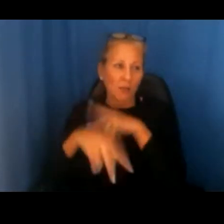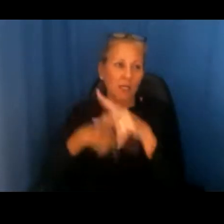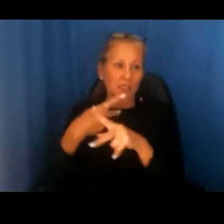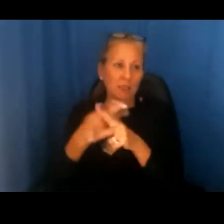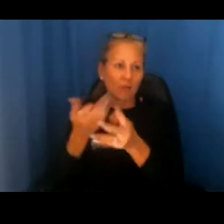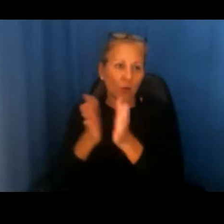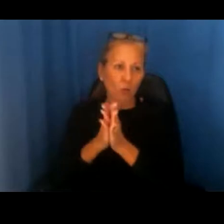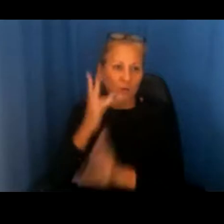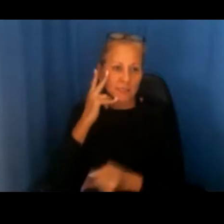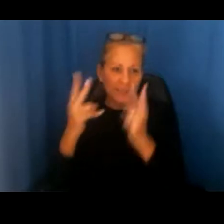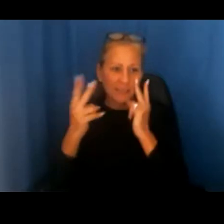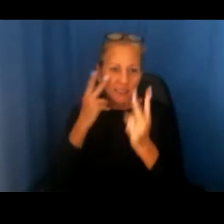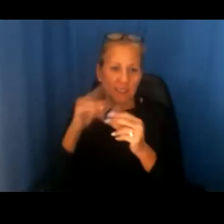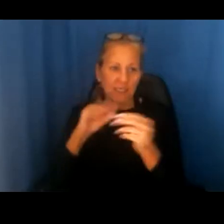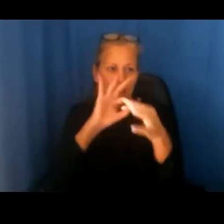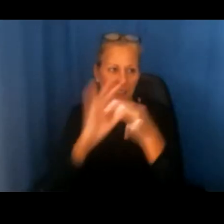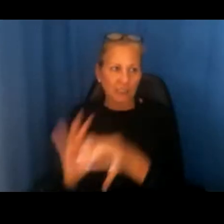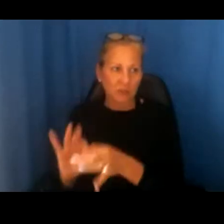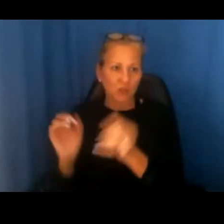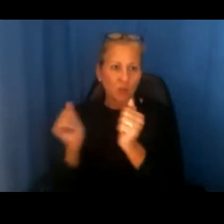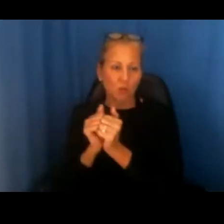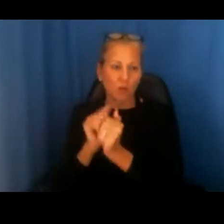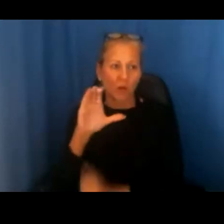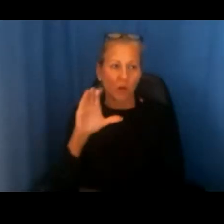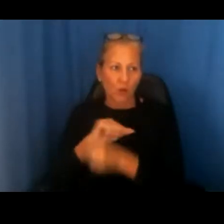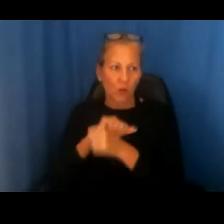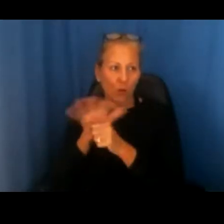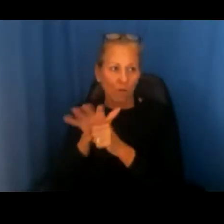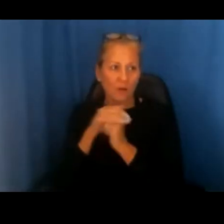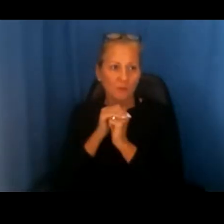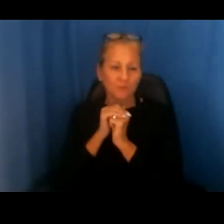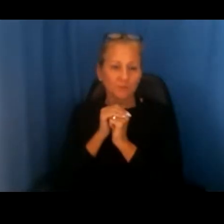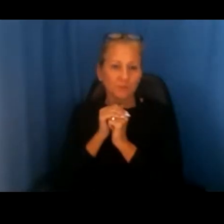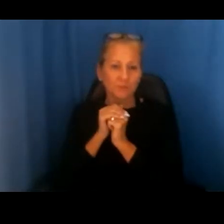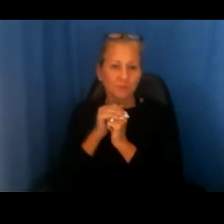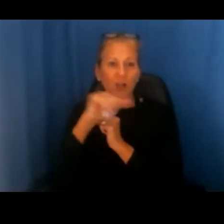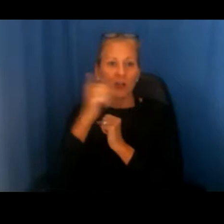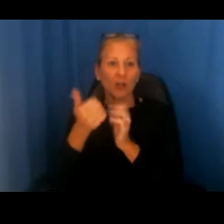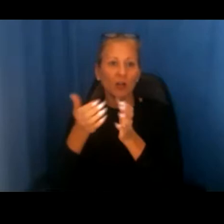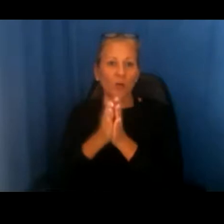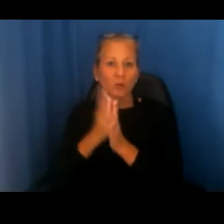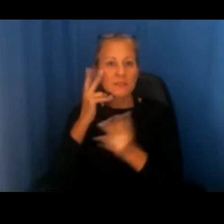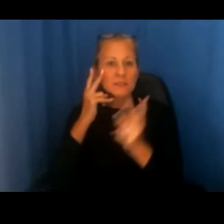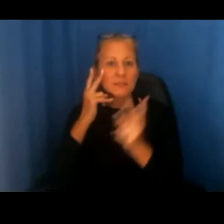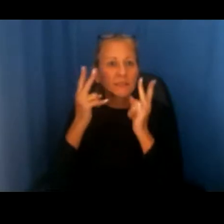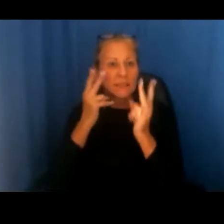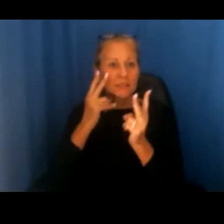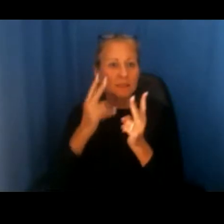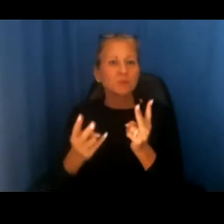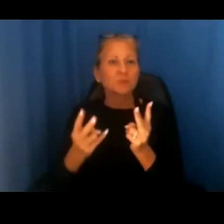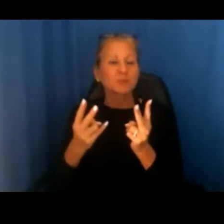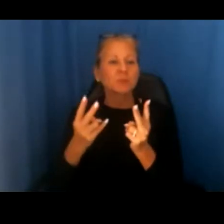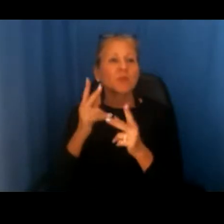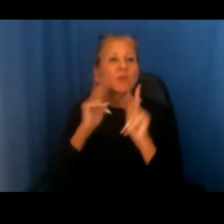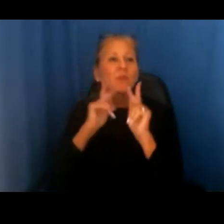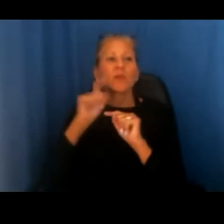request that we're seeing in connection with COVID. Another request we're commonly seeing is people needing to have